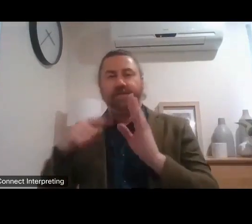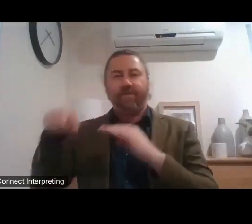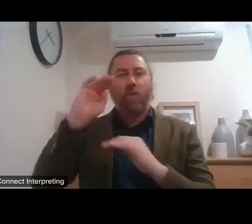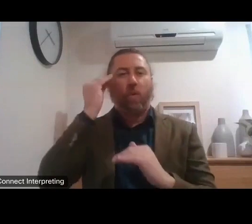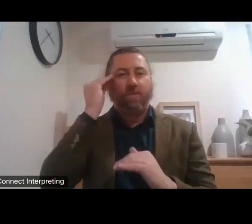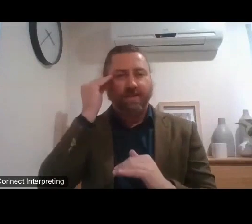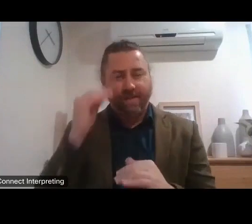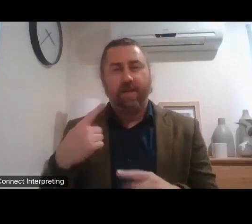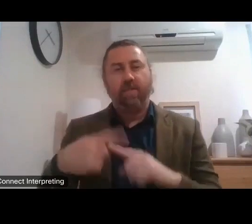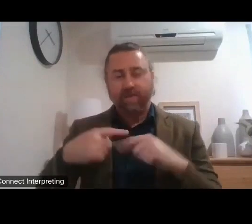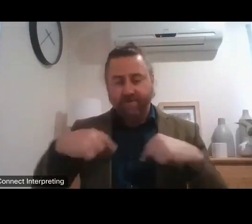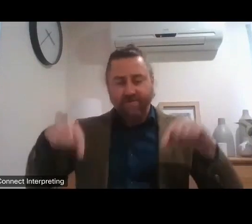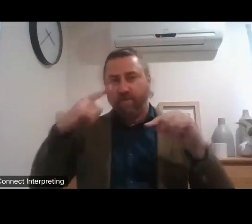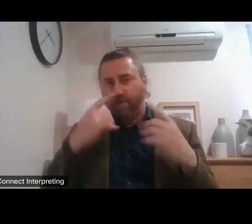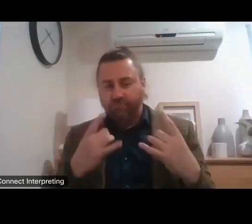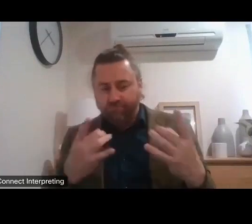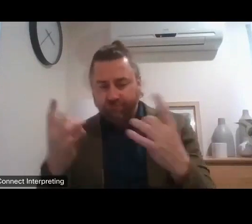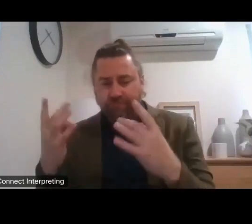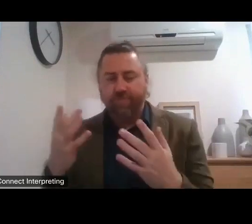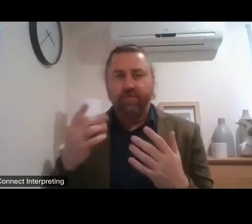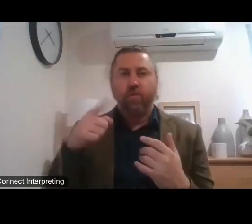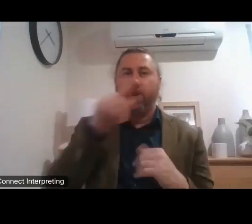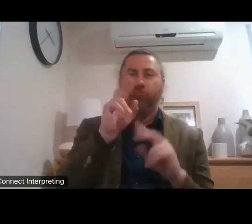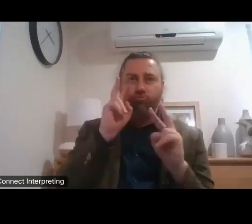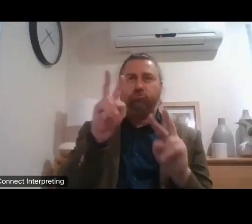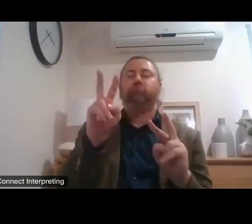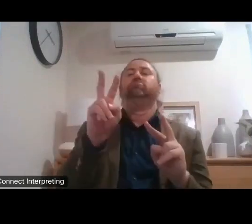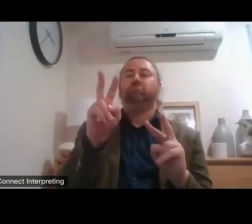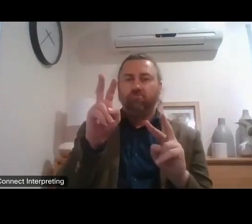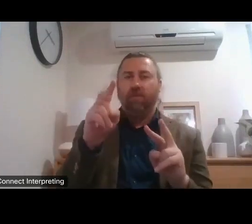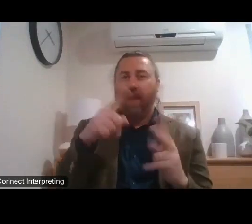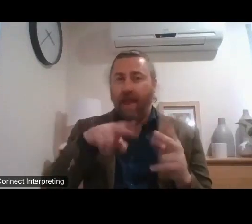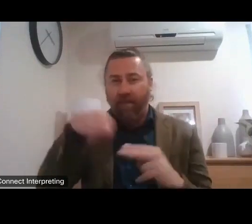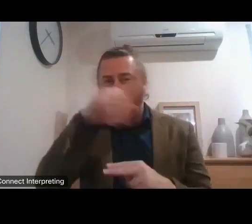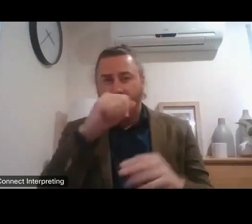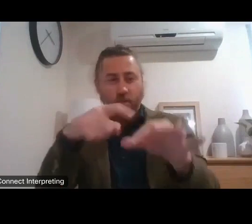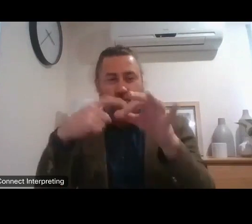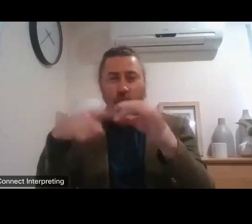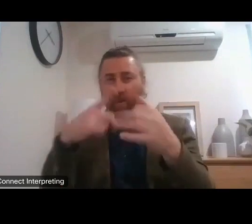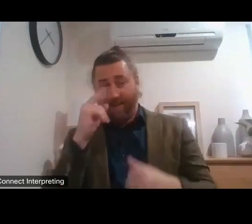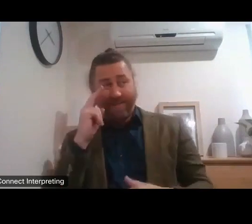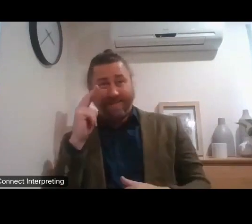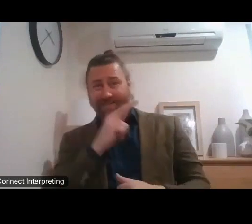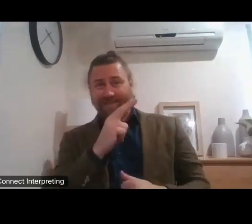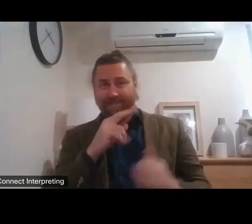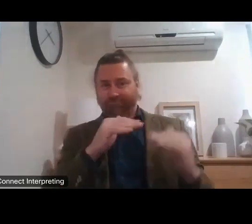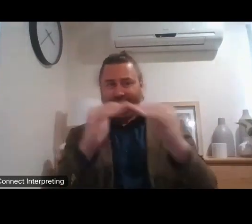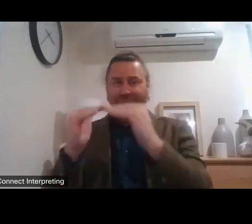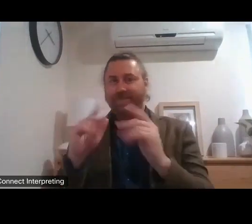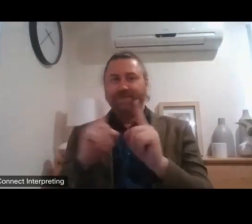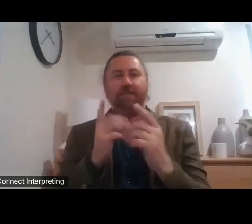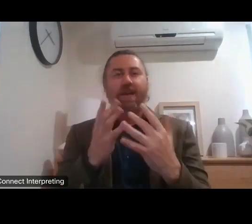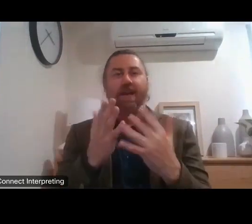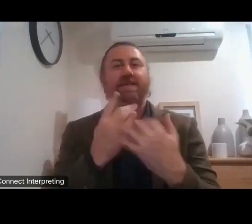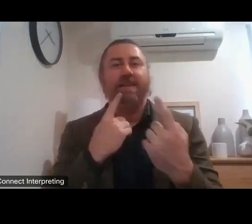so that they can explain things to all of you and so that you can